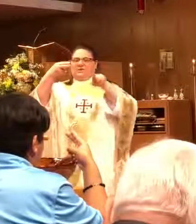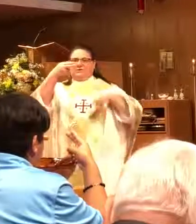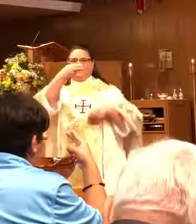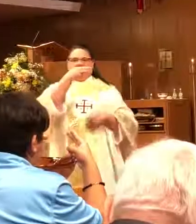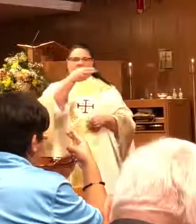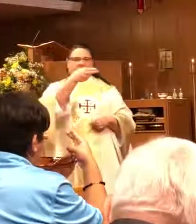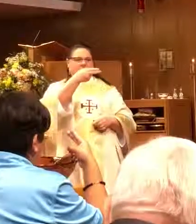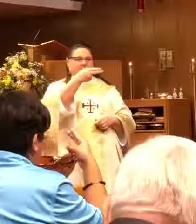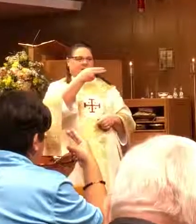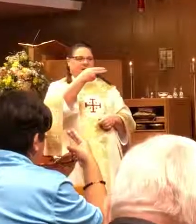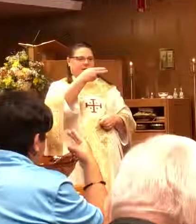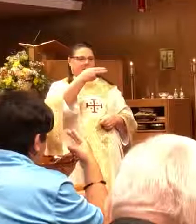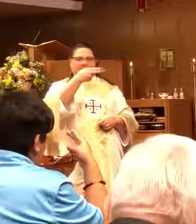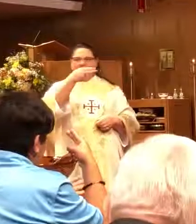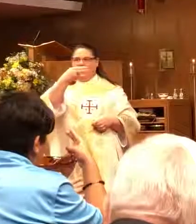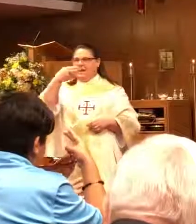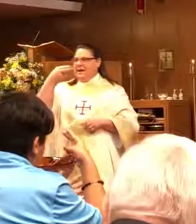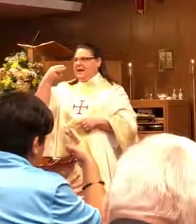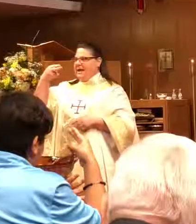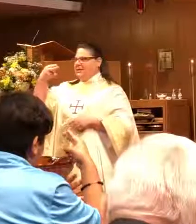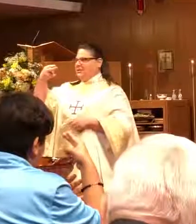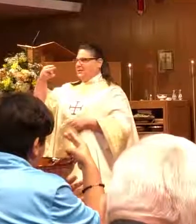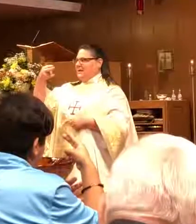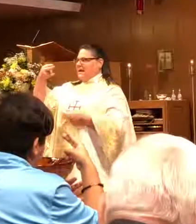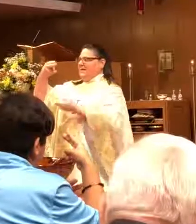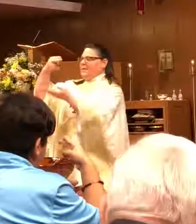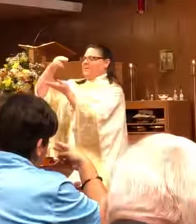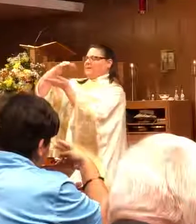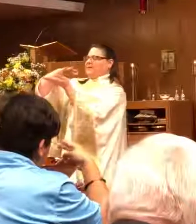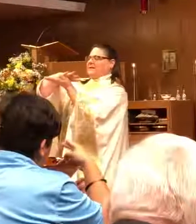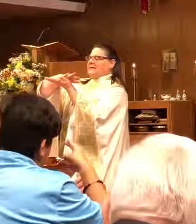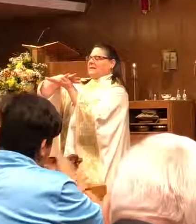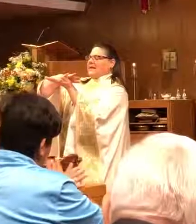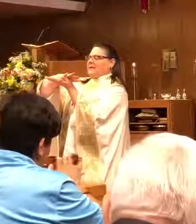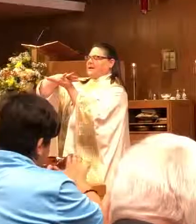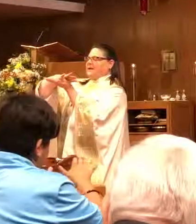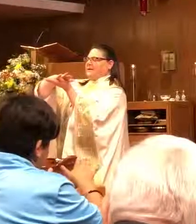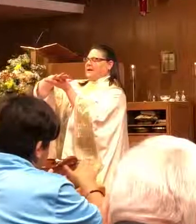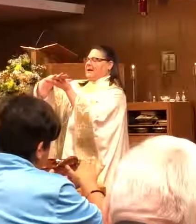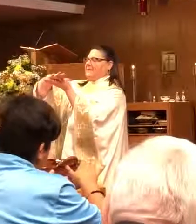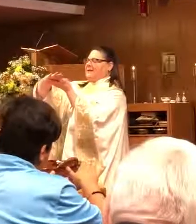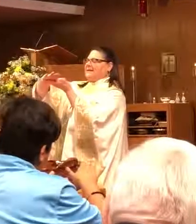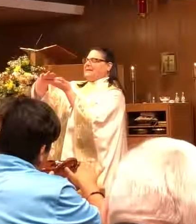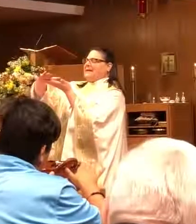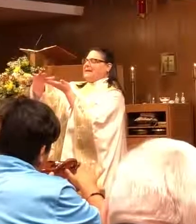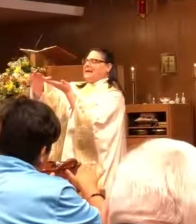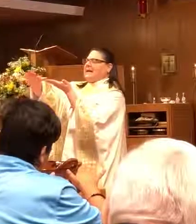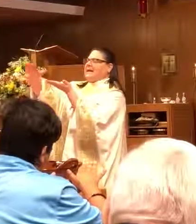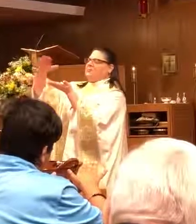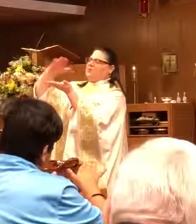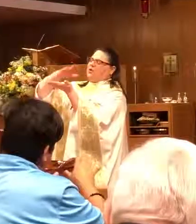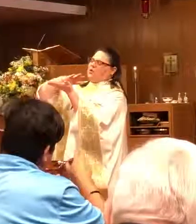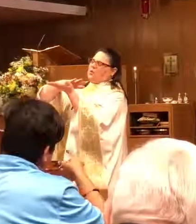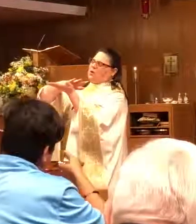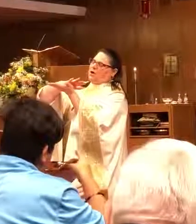just two fingers across your body, right? H. And then we're going to do this sign right here. It means clean, pure,